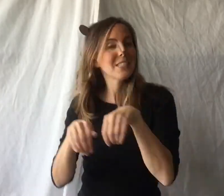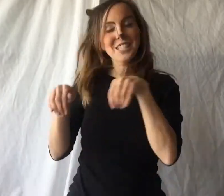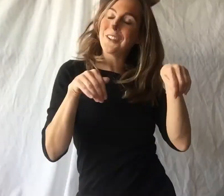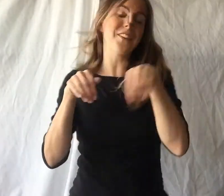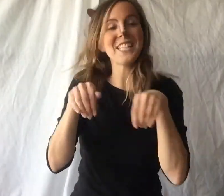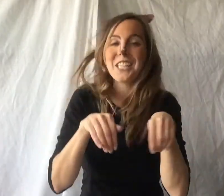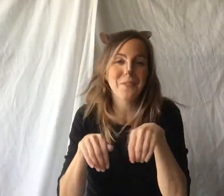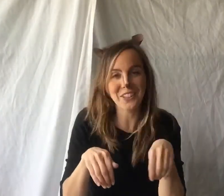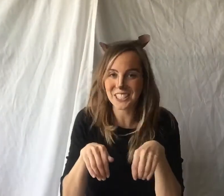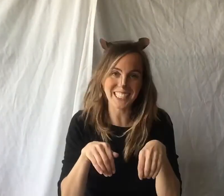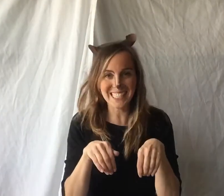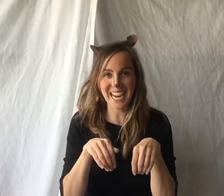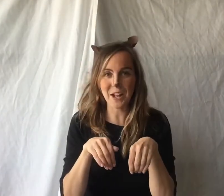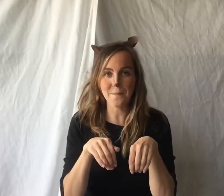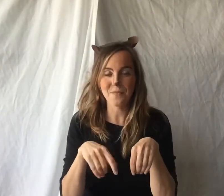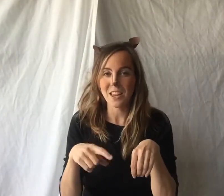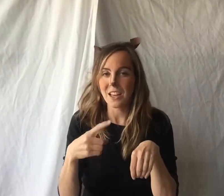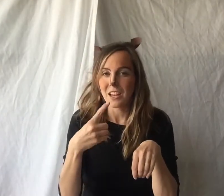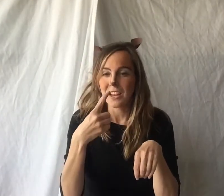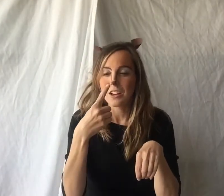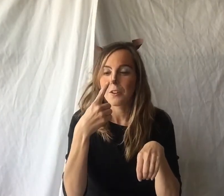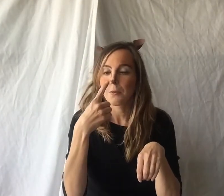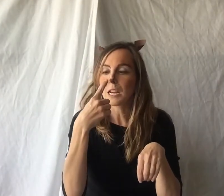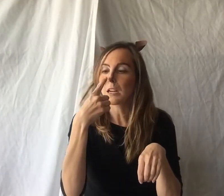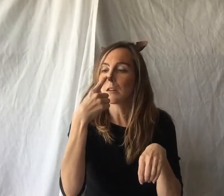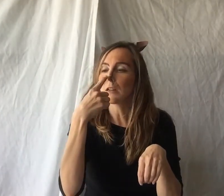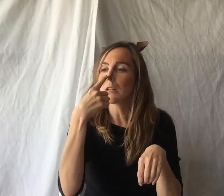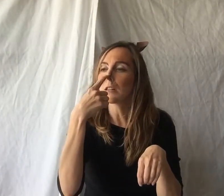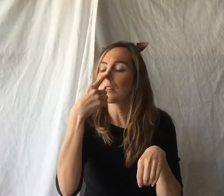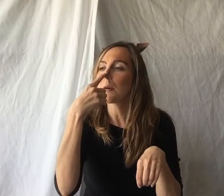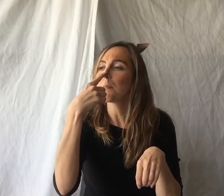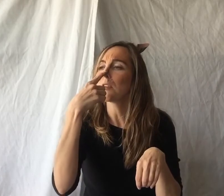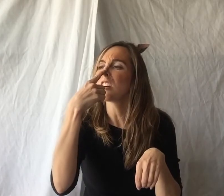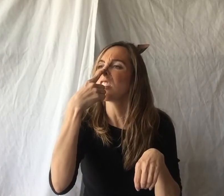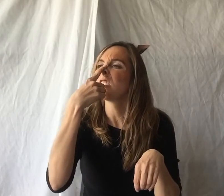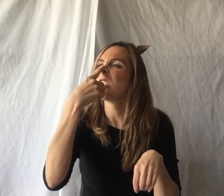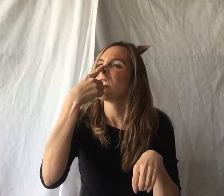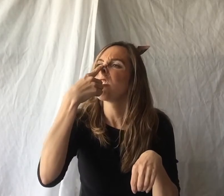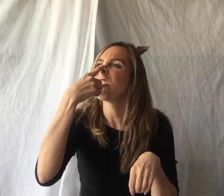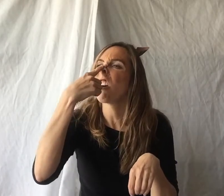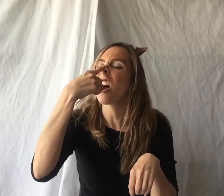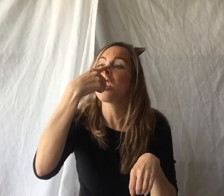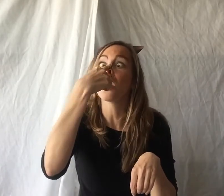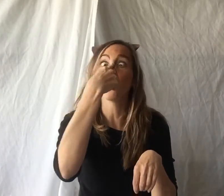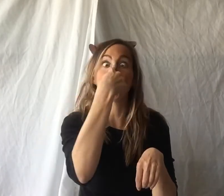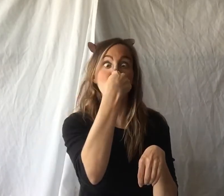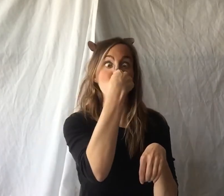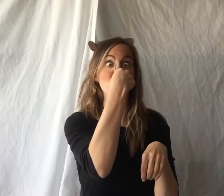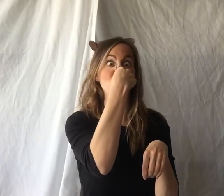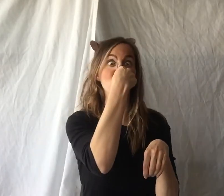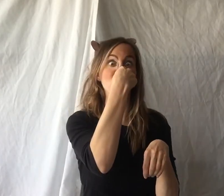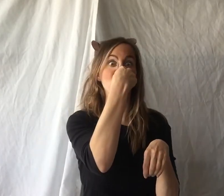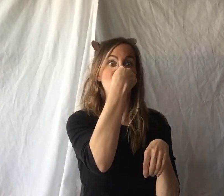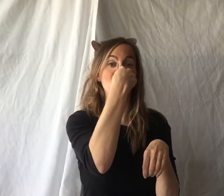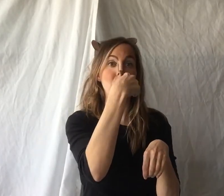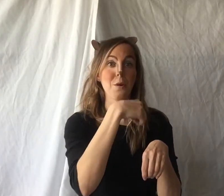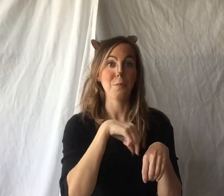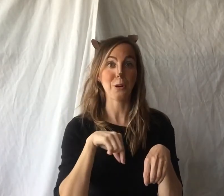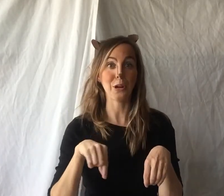swish your bushy tail wrinkle up your funny nose put